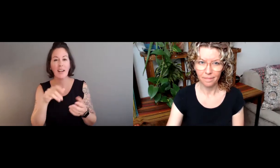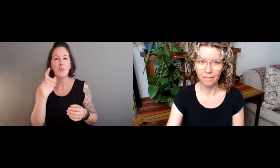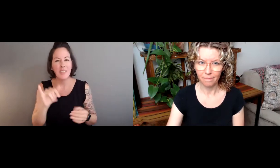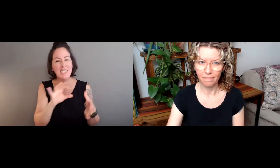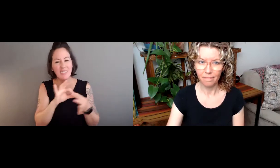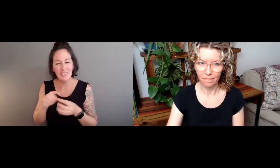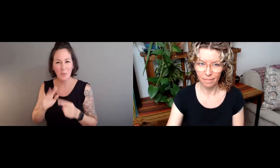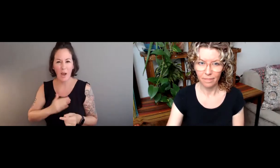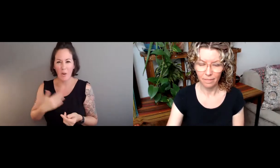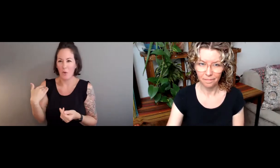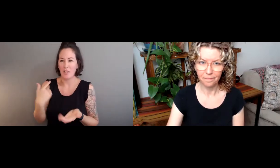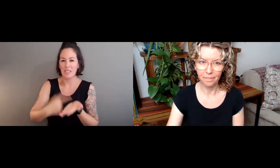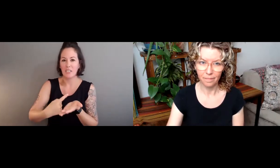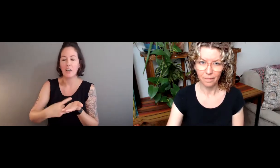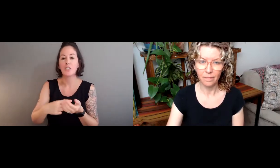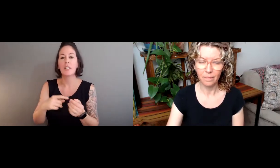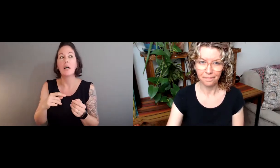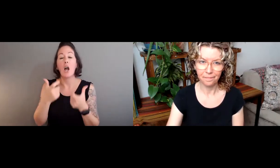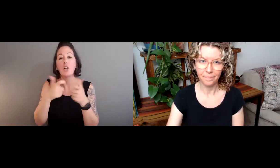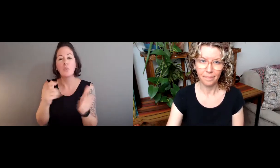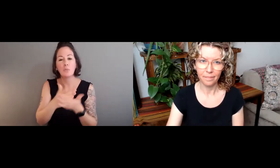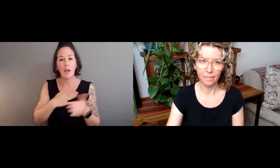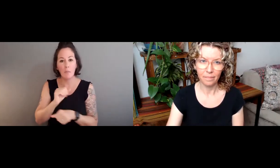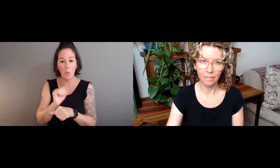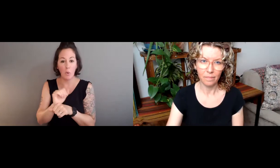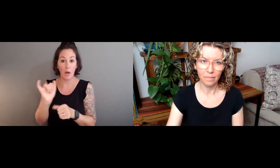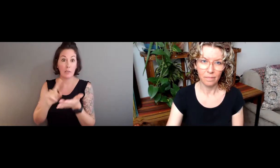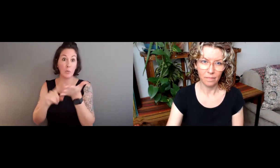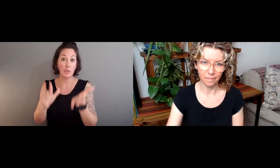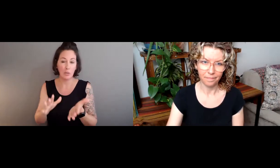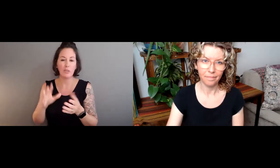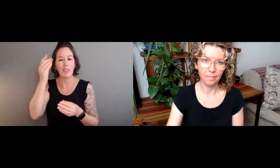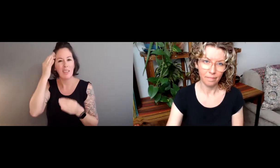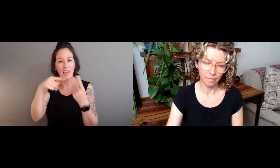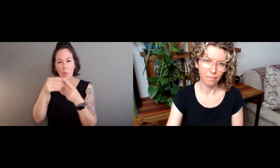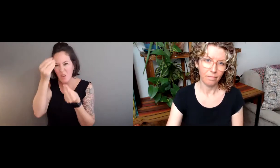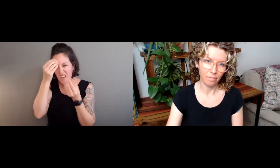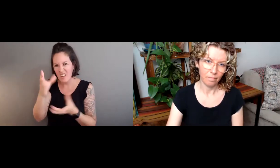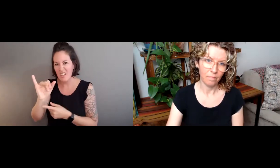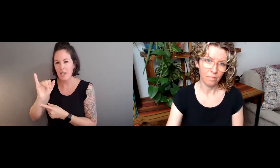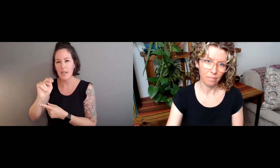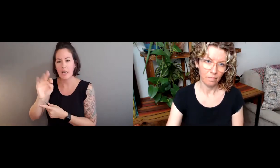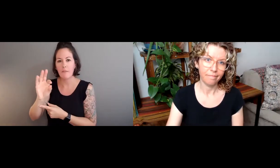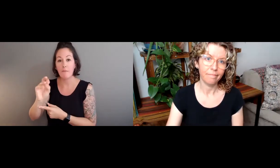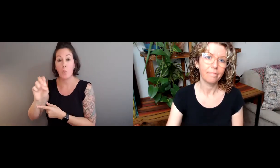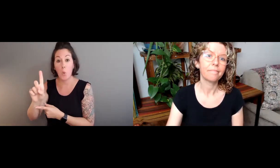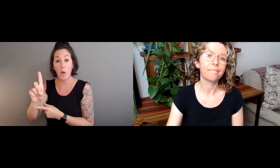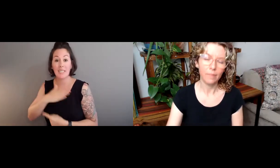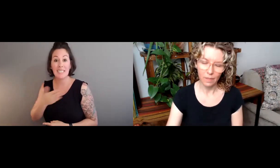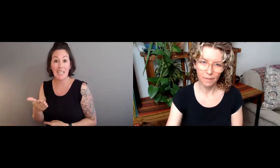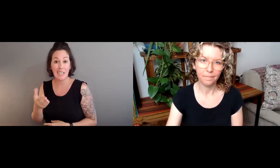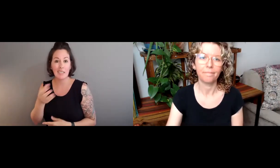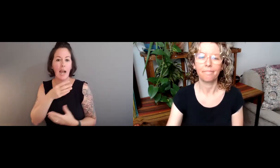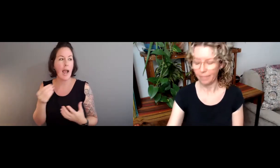technology out there, YouTube. And is it OK to mine that? It goes back to our previous discussion. In our work as researchers,